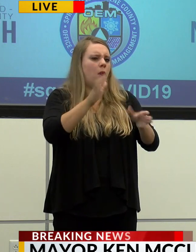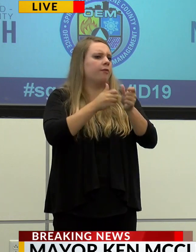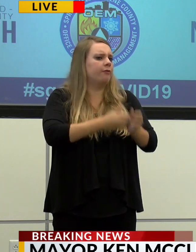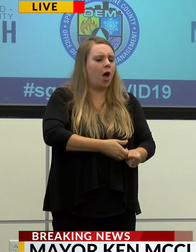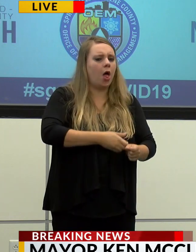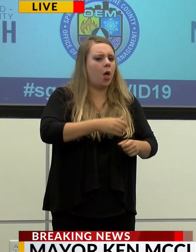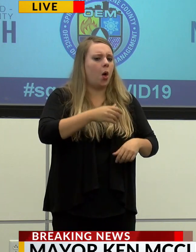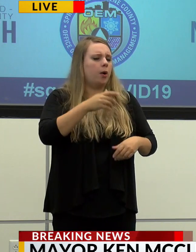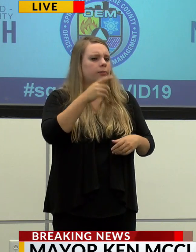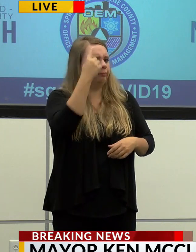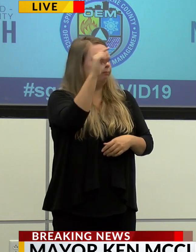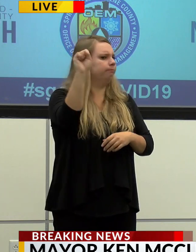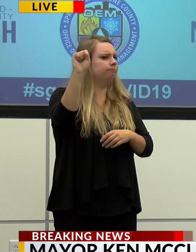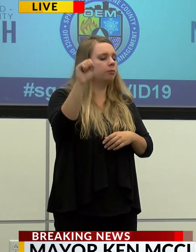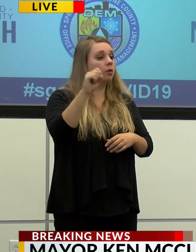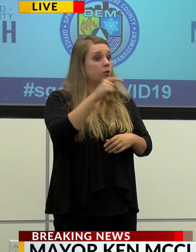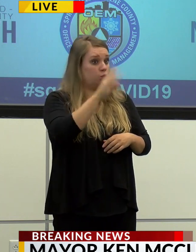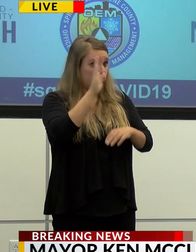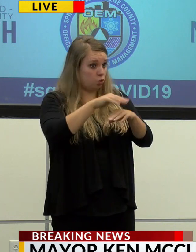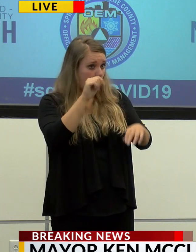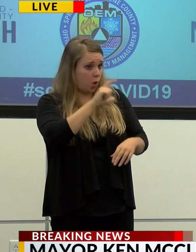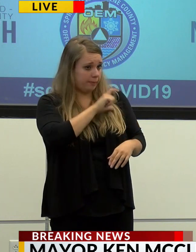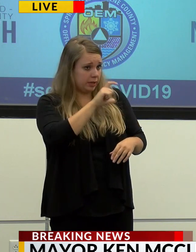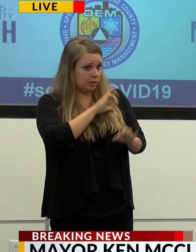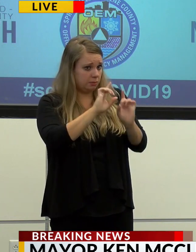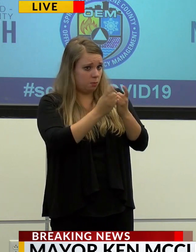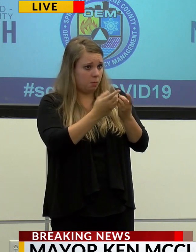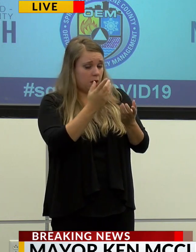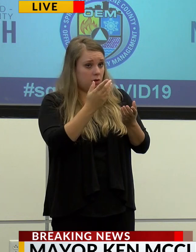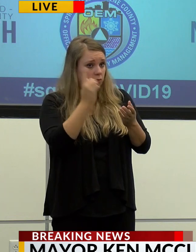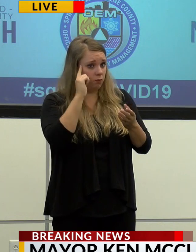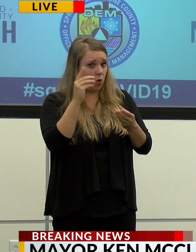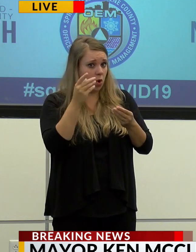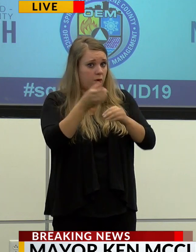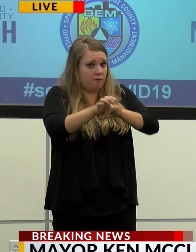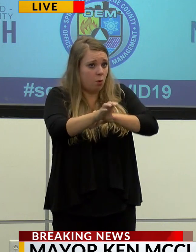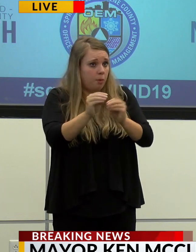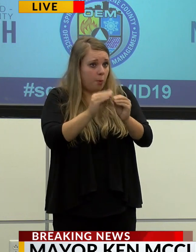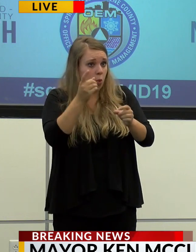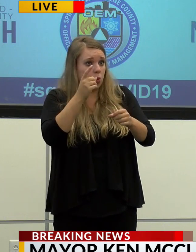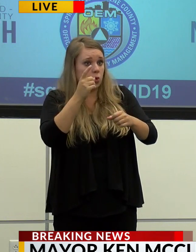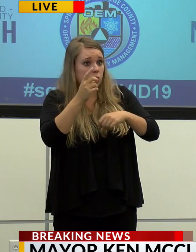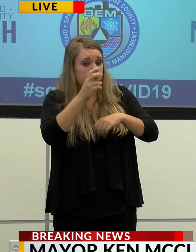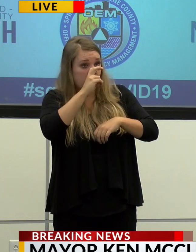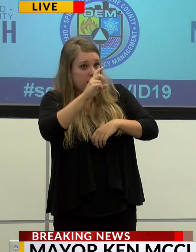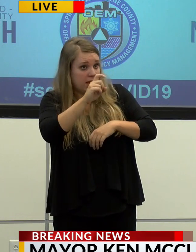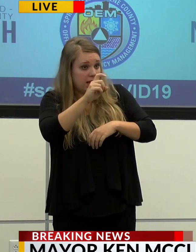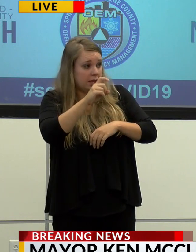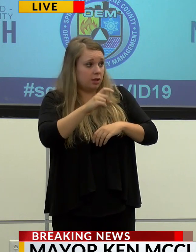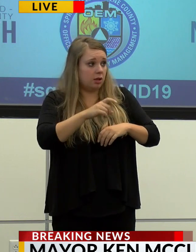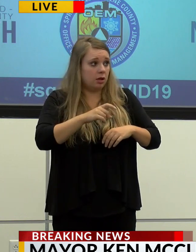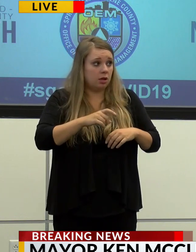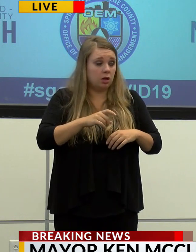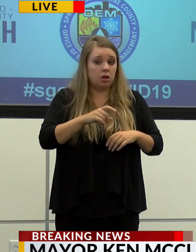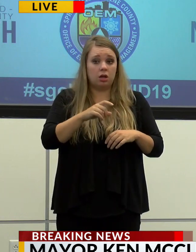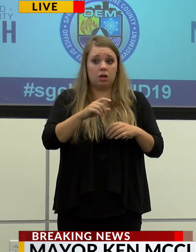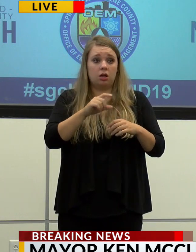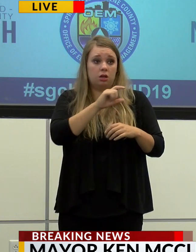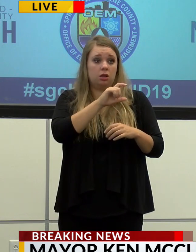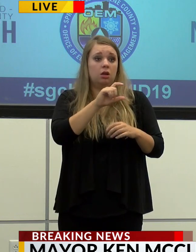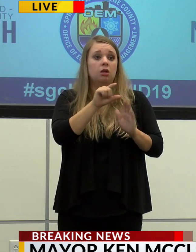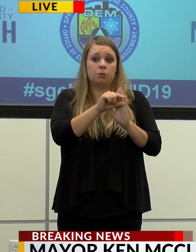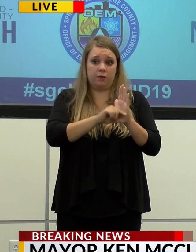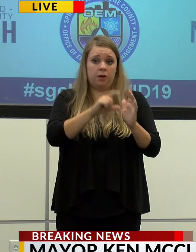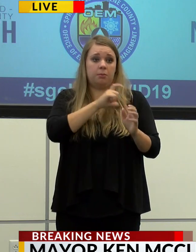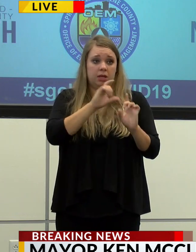Are you going to call on the police department to maybe bring more strict enforcement of the masking mandate? I think the police department has handled